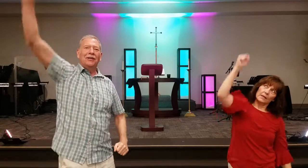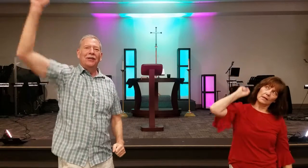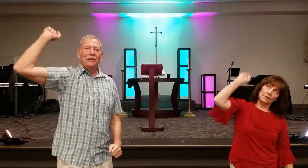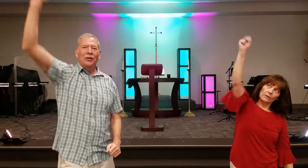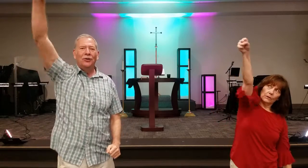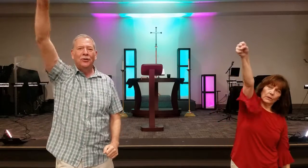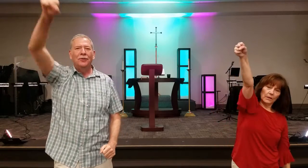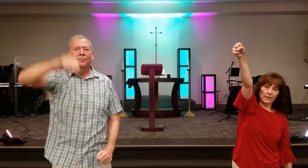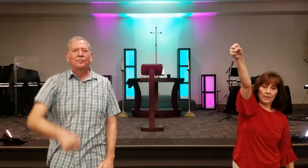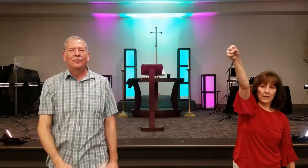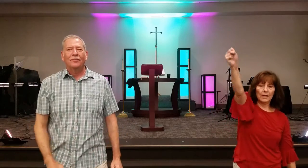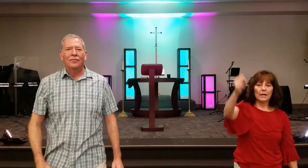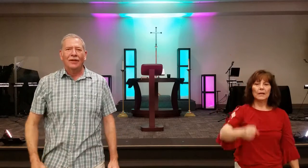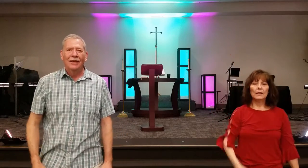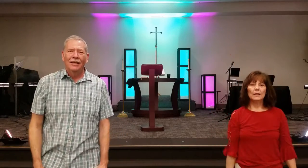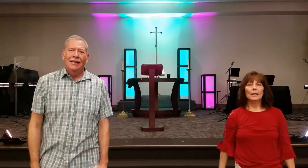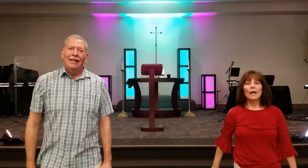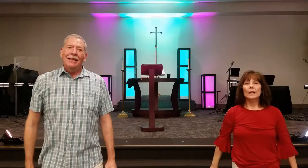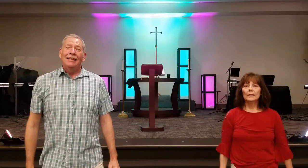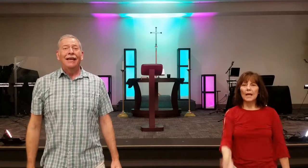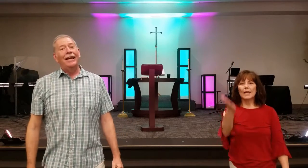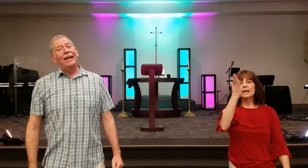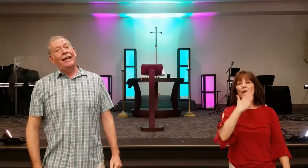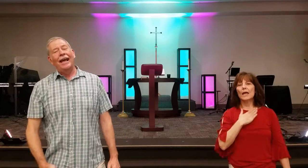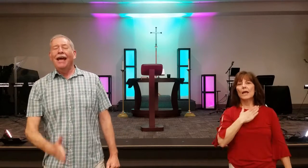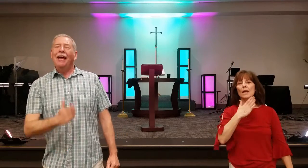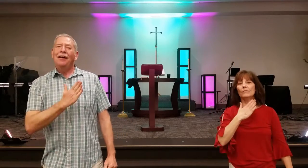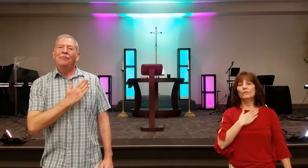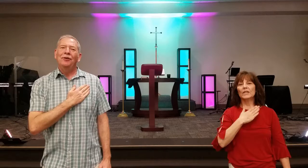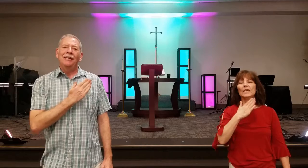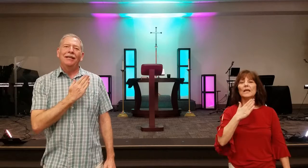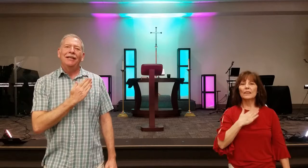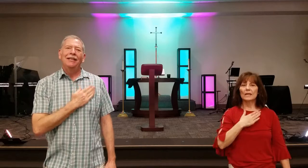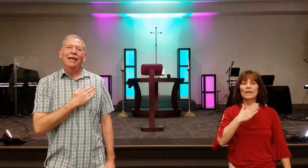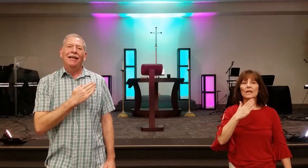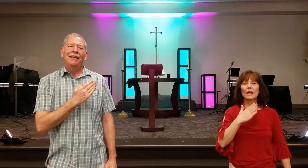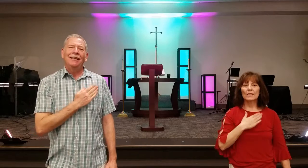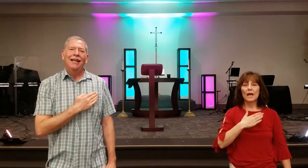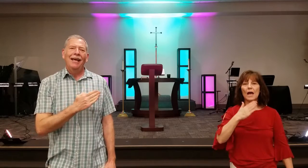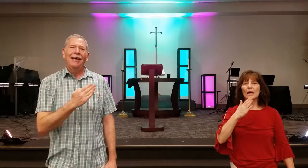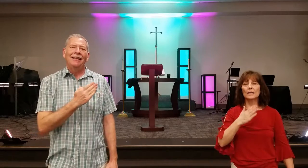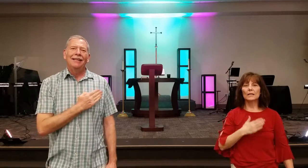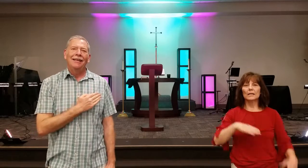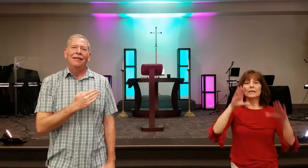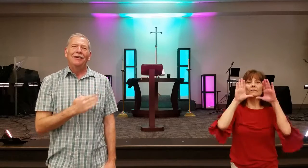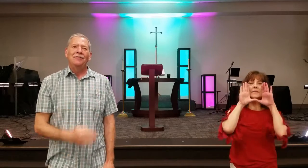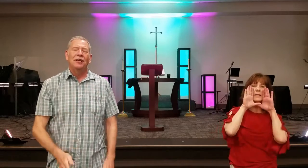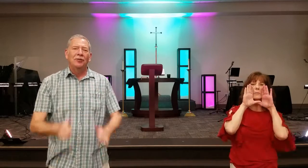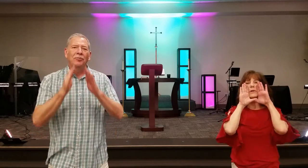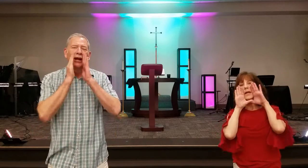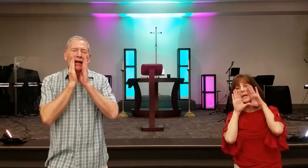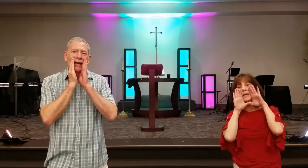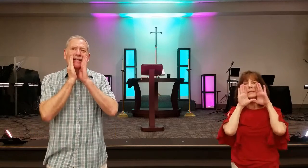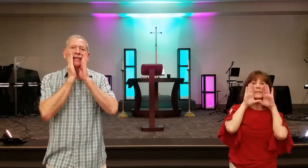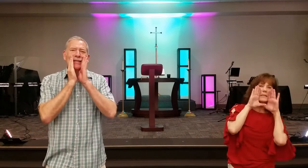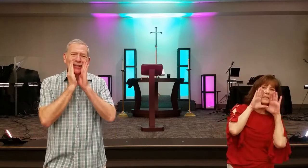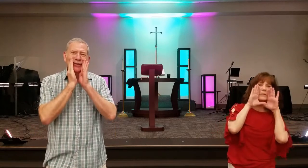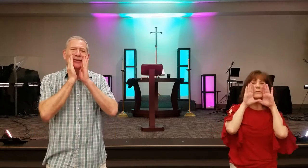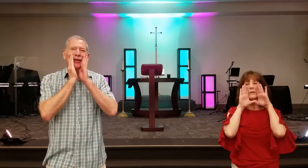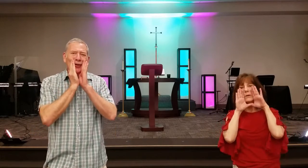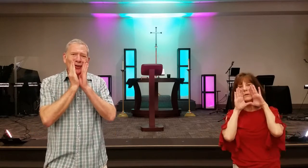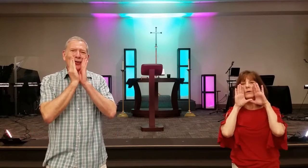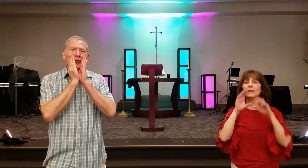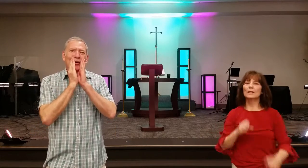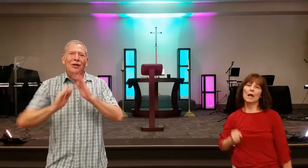Praise the Lord, and everything that makes you praises